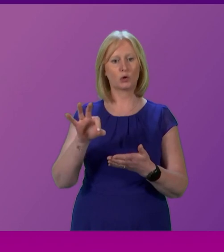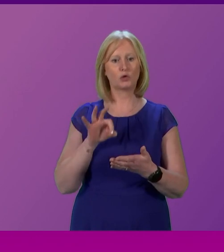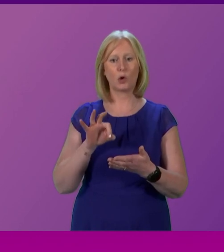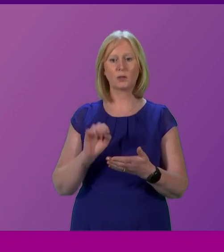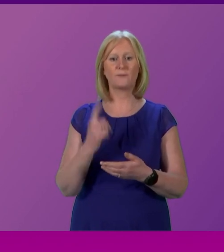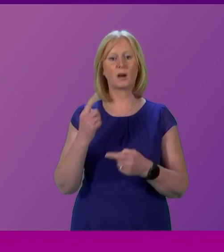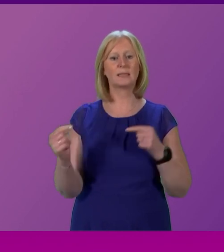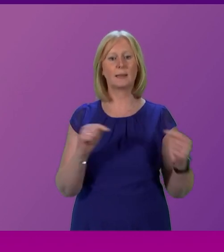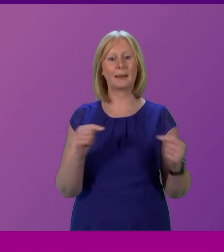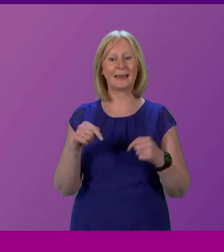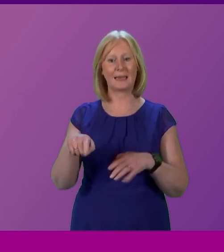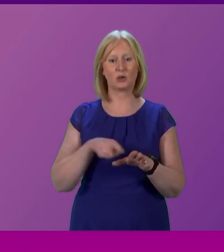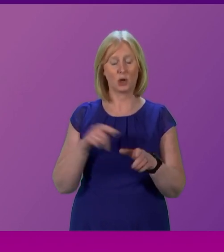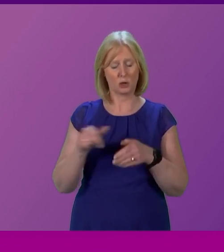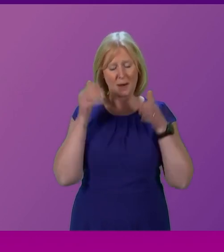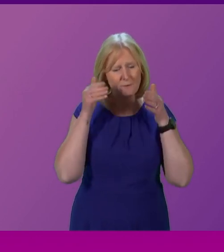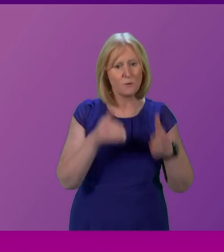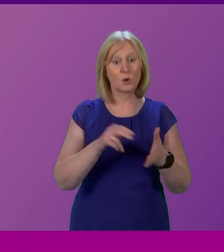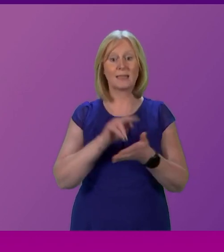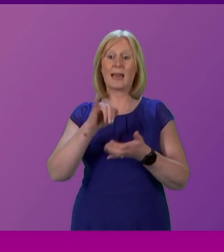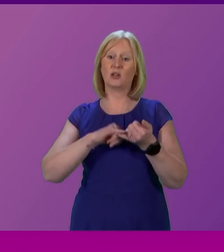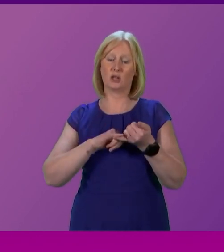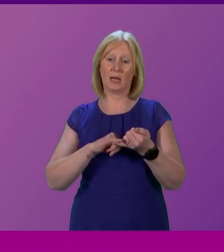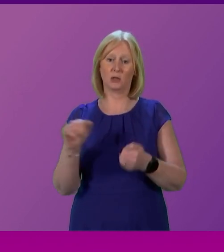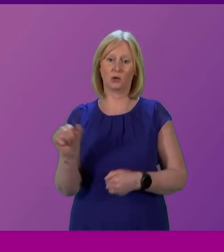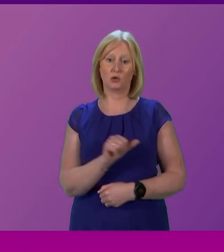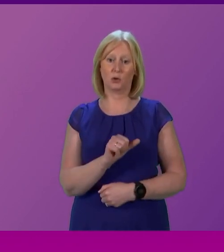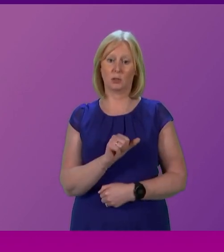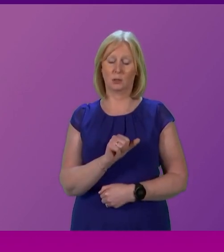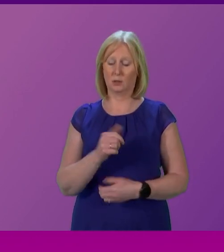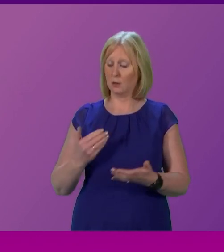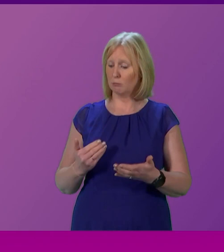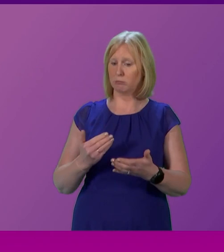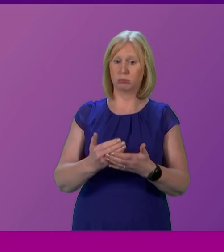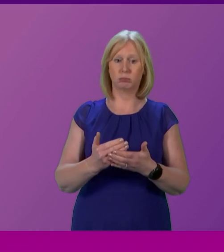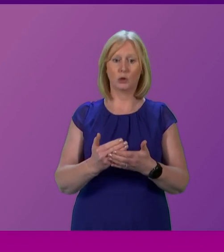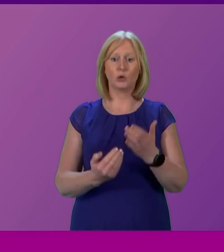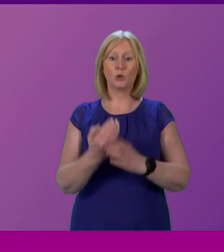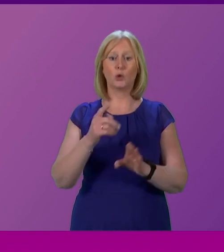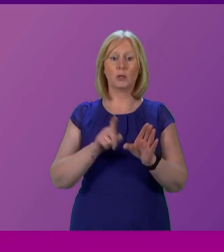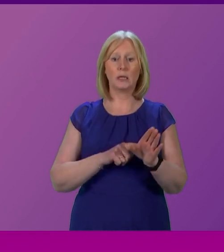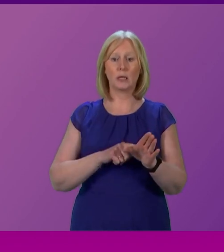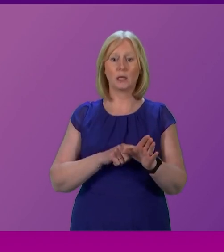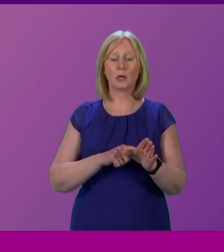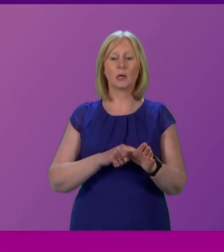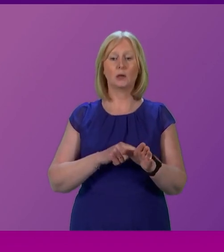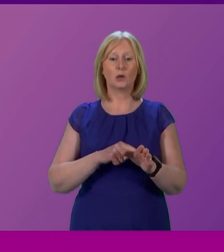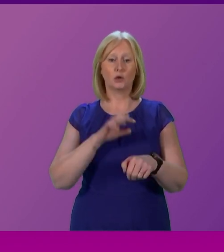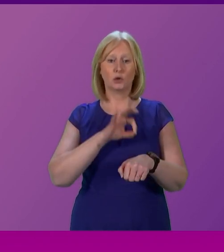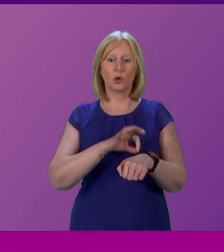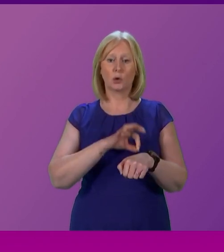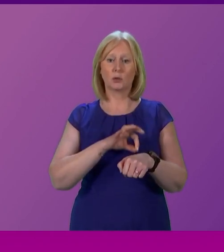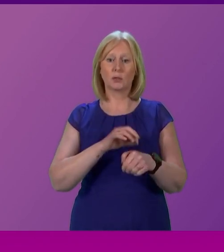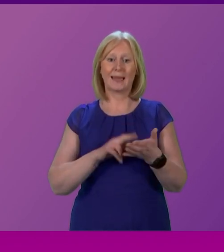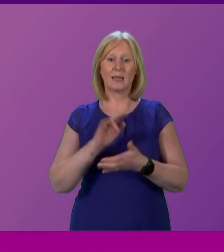this year. We should be focusing on the NHS. In the run-up to New Year, doctors in the NHS Greater Glasgow and Clyde pleaded with the Health